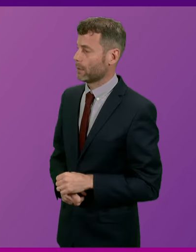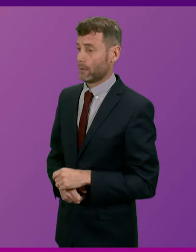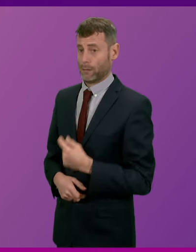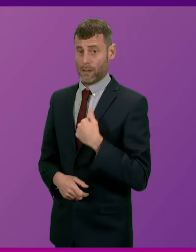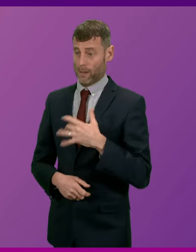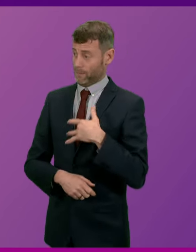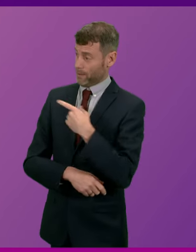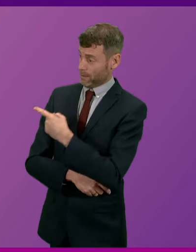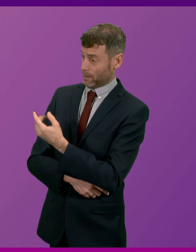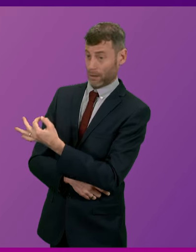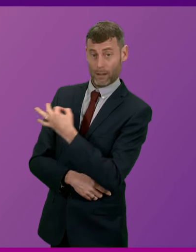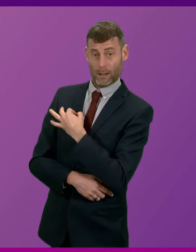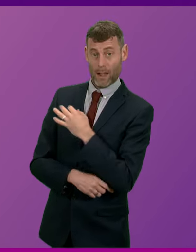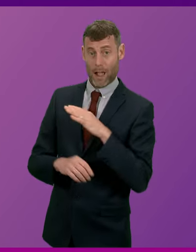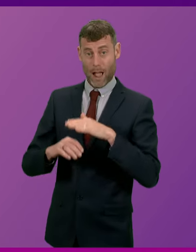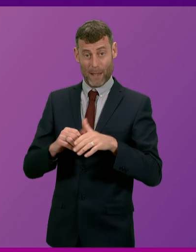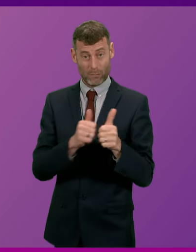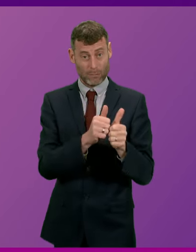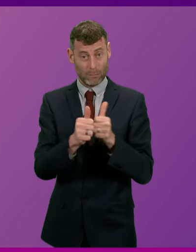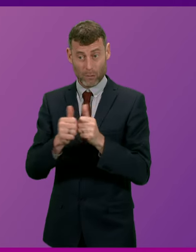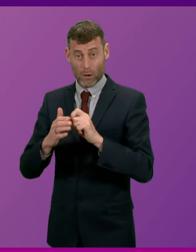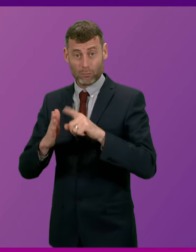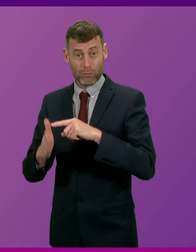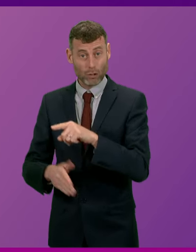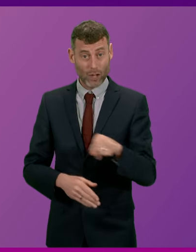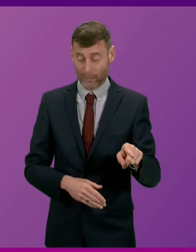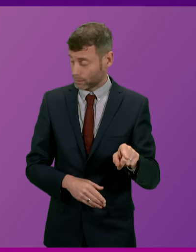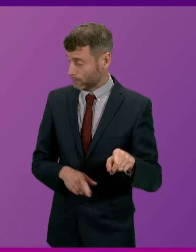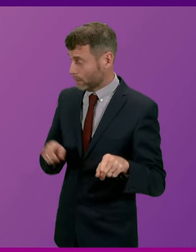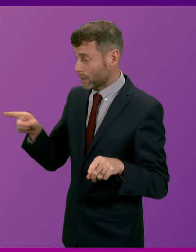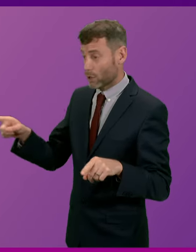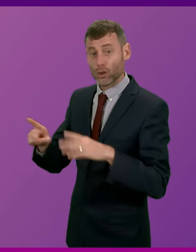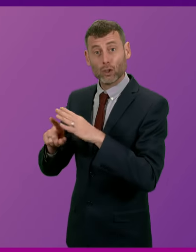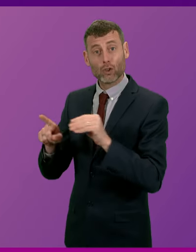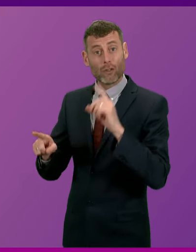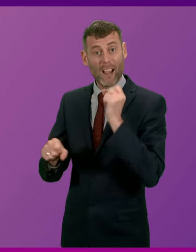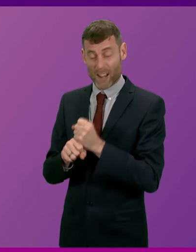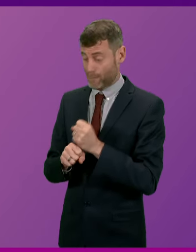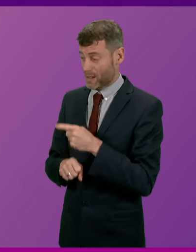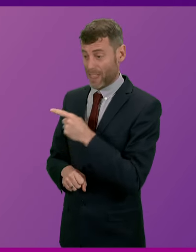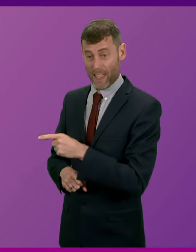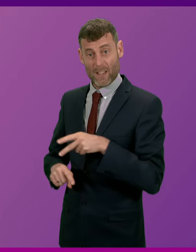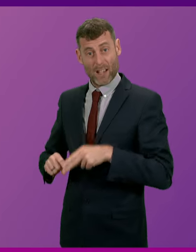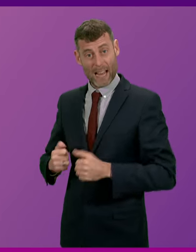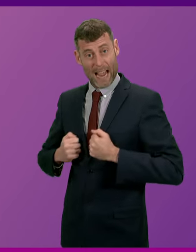when it's Tory colleagues in Westminster responsible for our £1.3 billion cut to our capital budget to